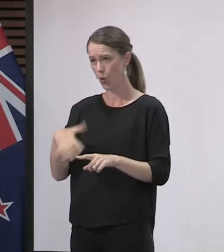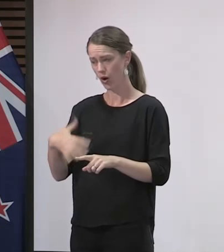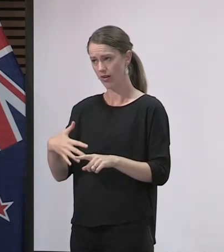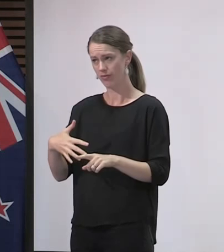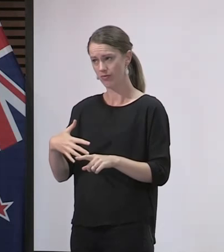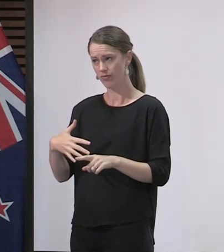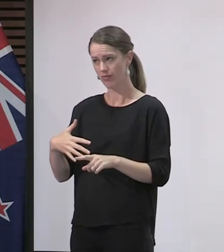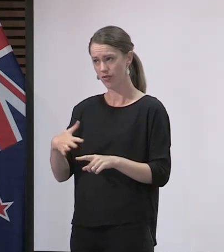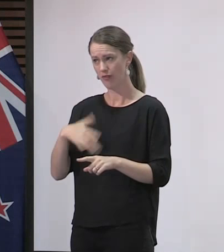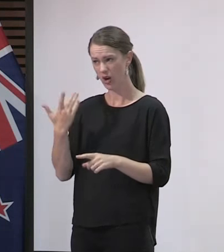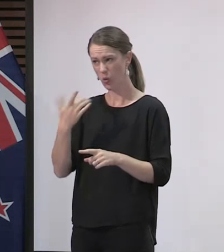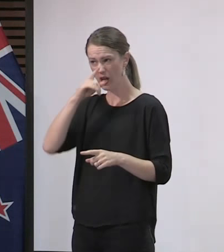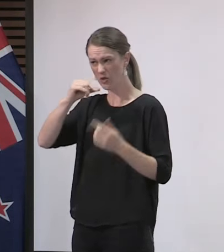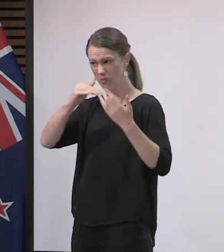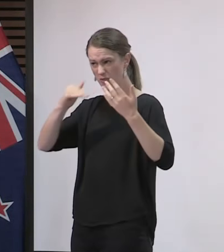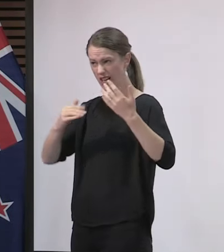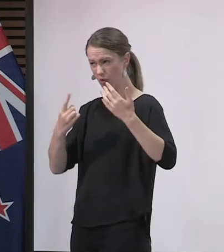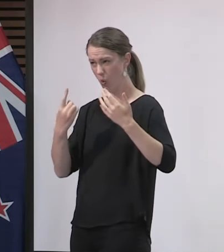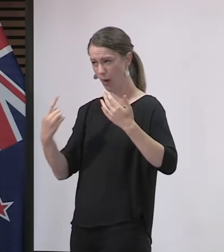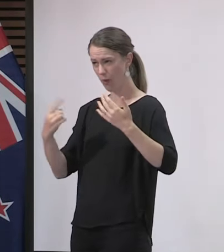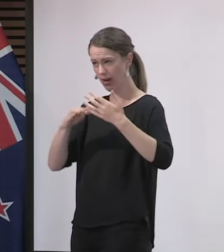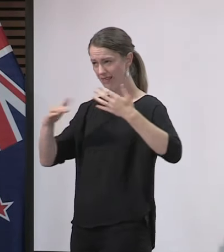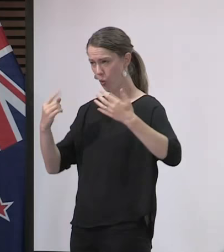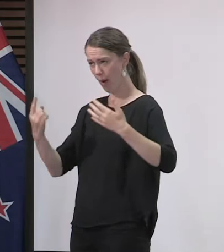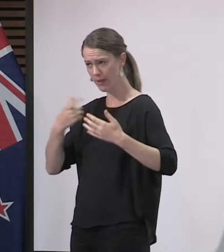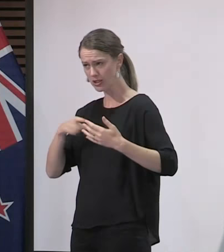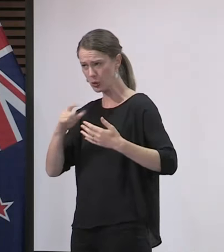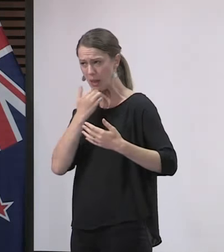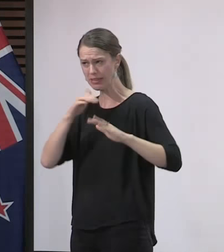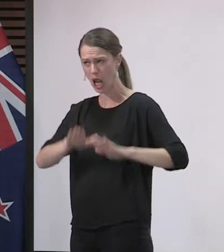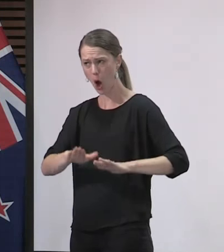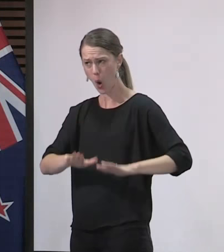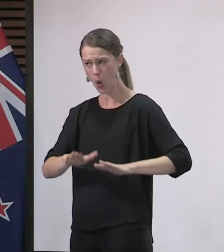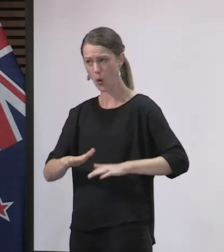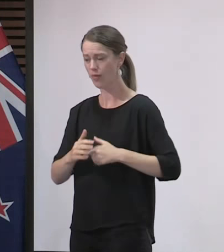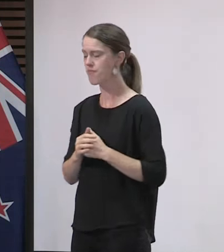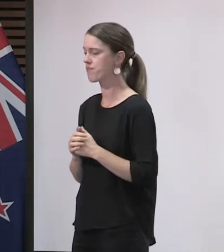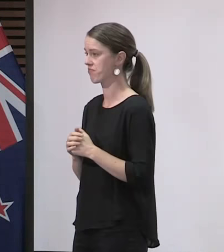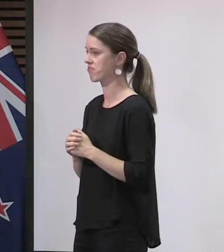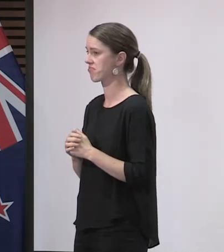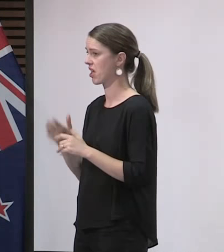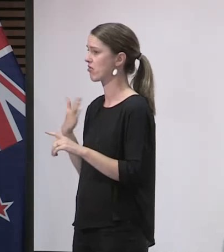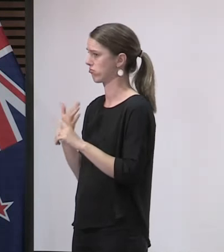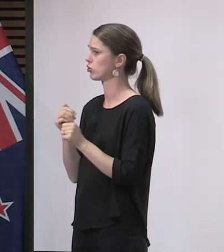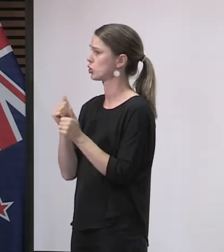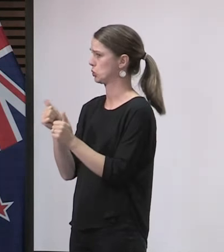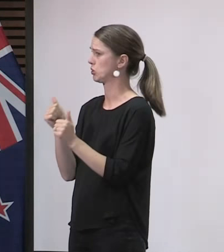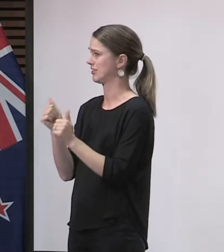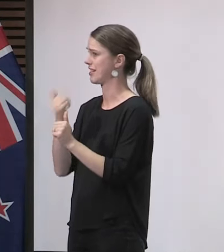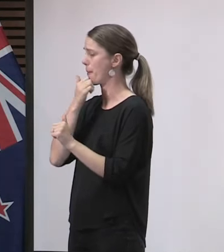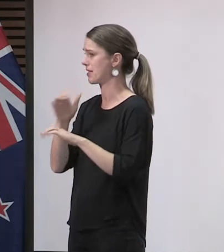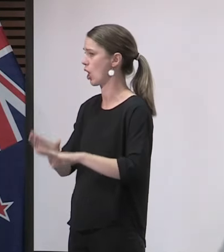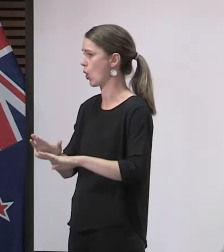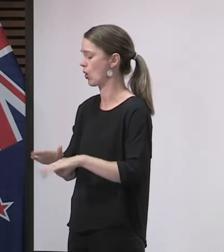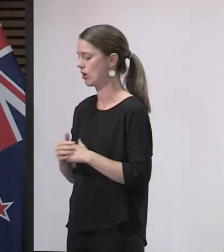move to move out of Level 2 and restrictions earlier? Well, I think it's a really good outcome. And, you know, the thing here is that